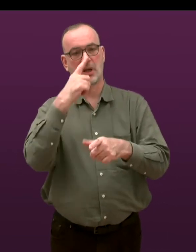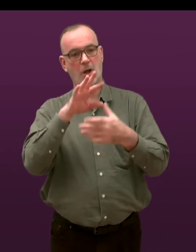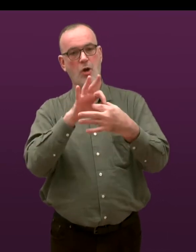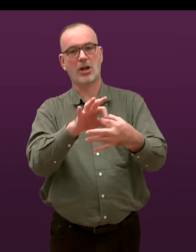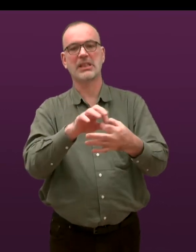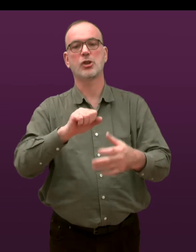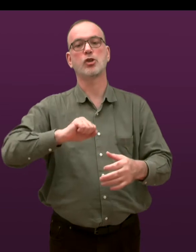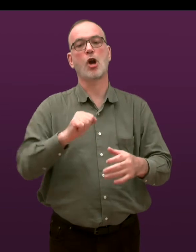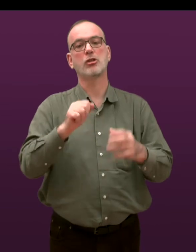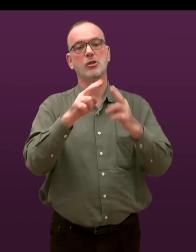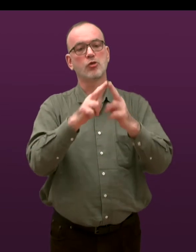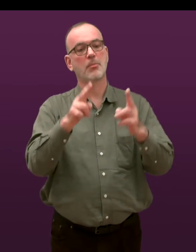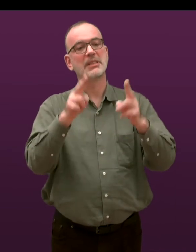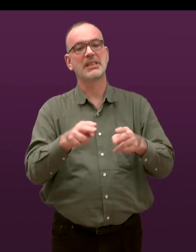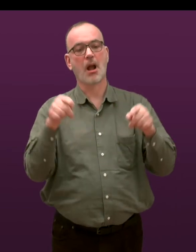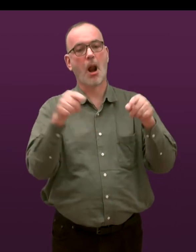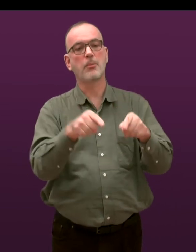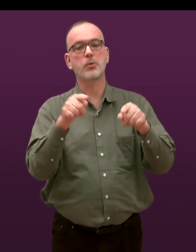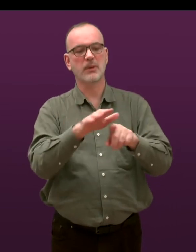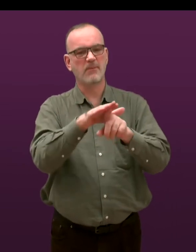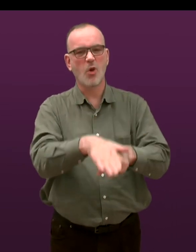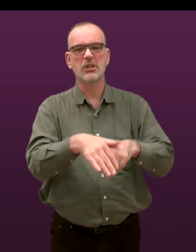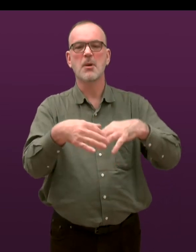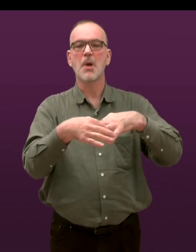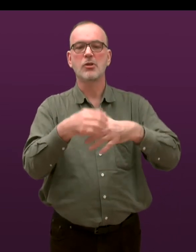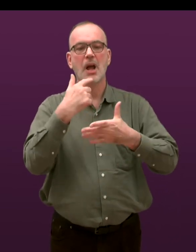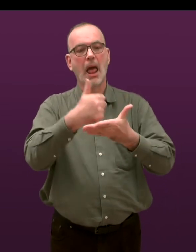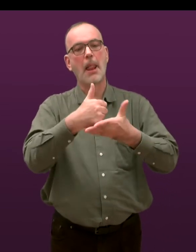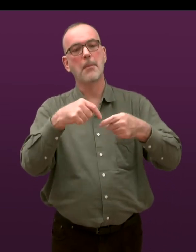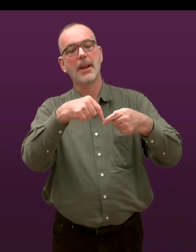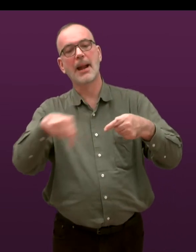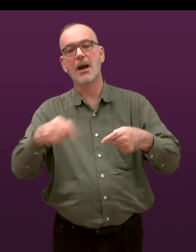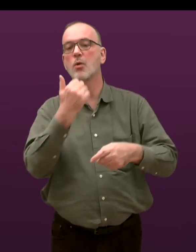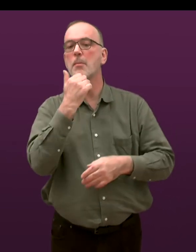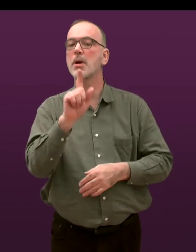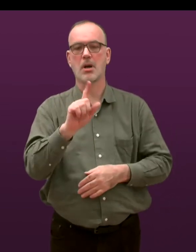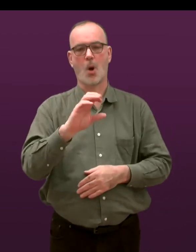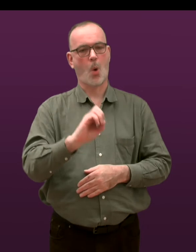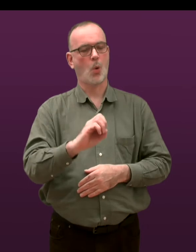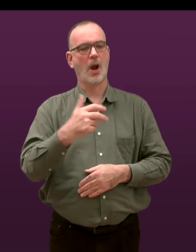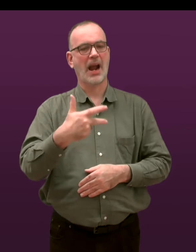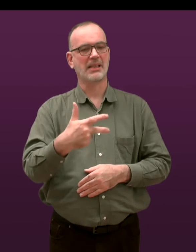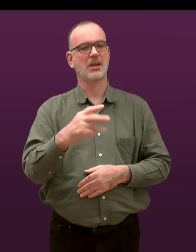You can also contact the Scottish Domestic Abuse and Forced Marriage Helpline on 0800